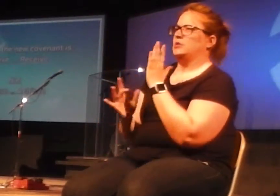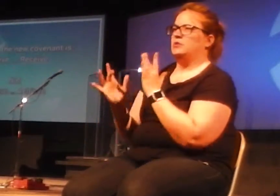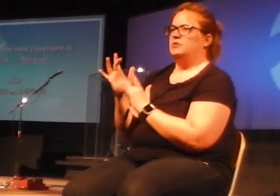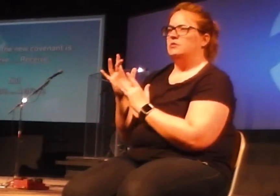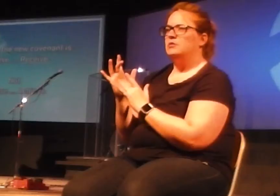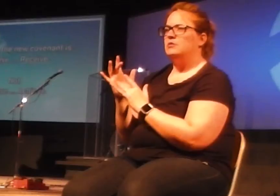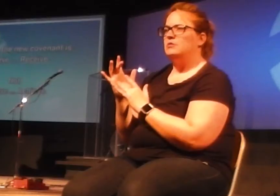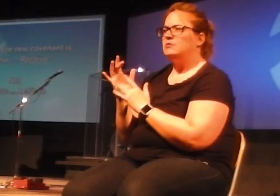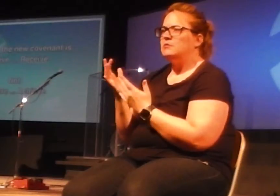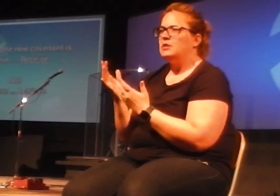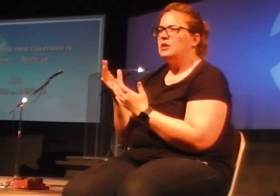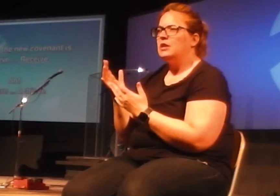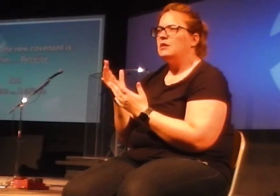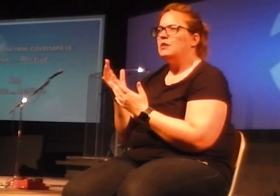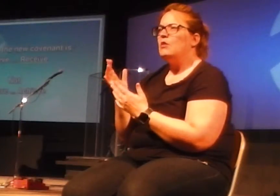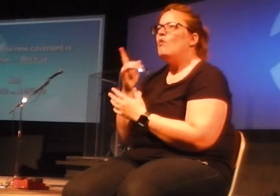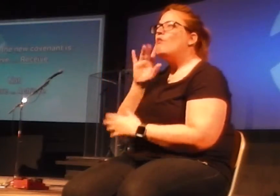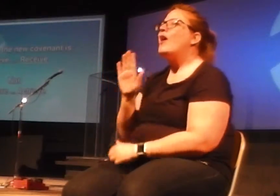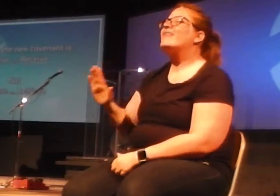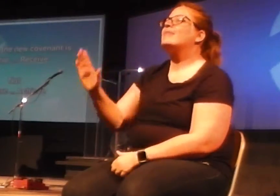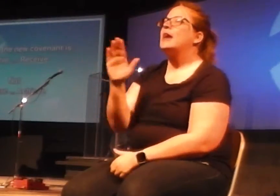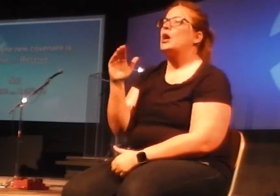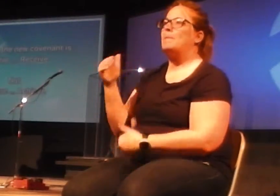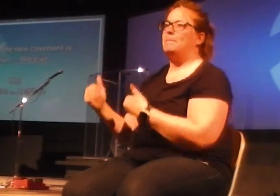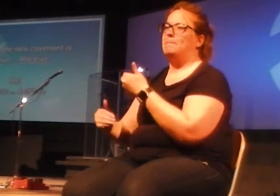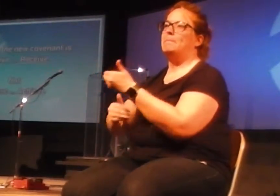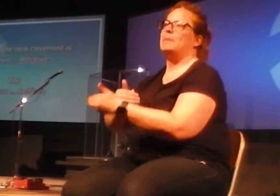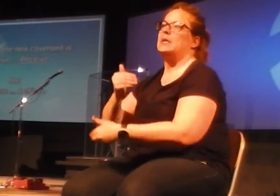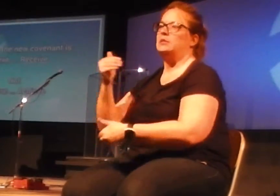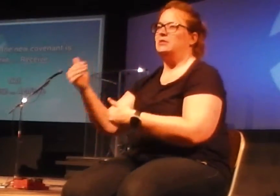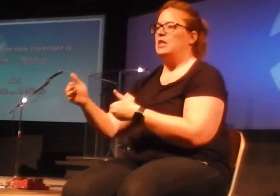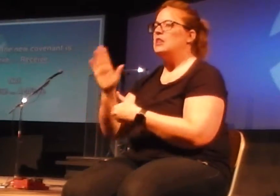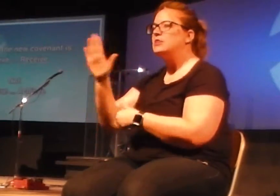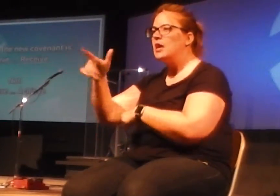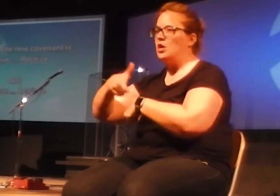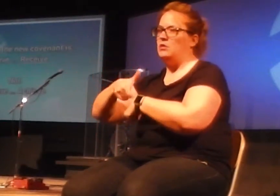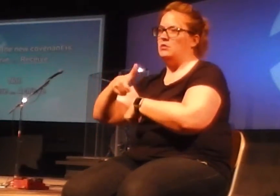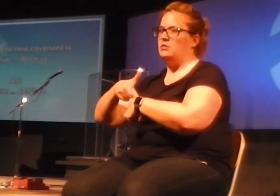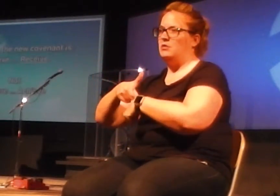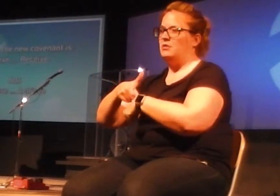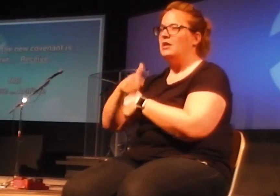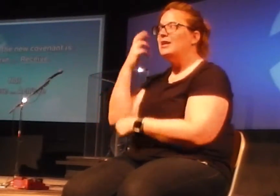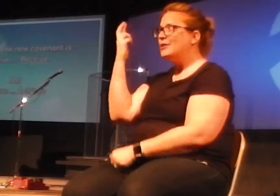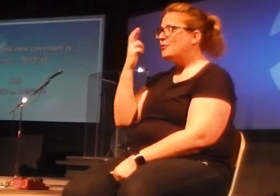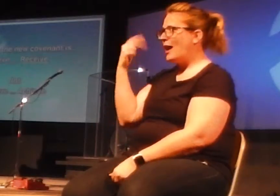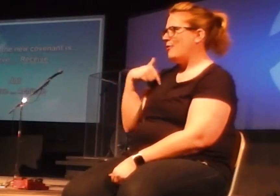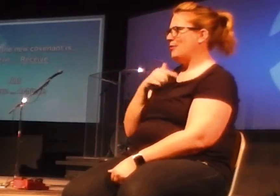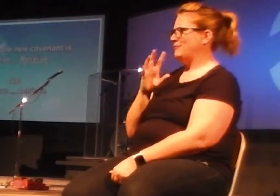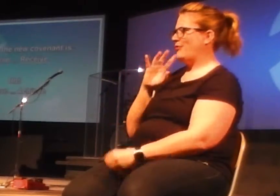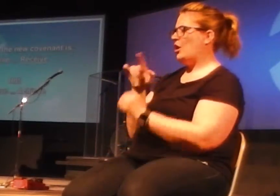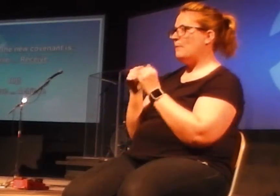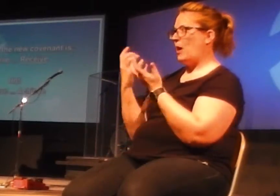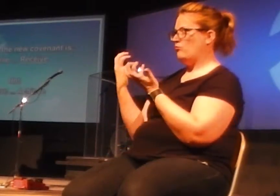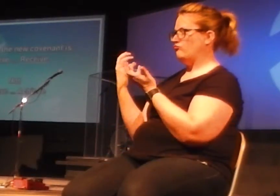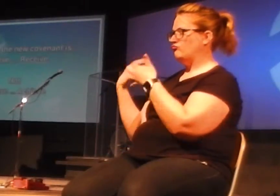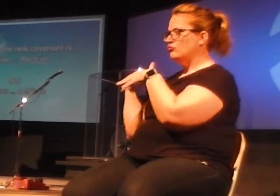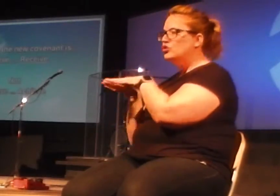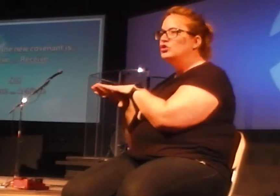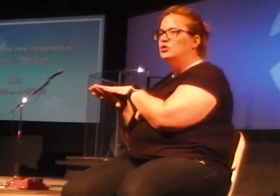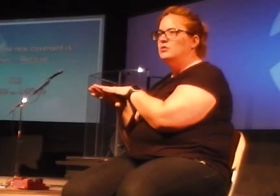their own pace, in their own direction of time. It's why we're talking about doing this merger with another church